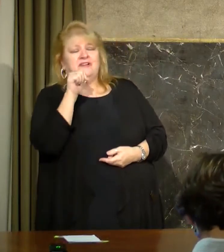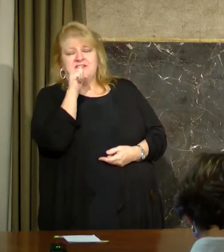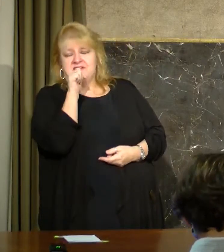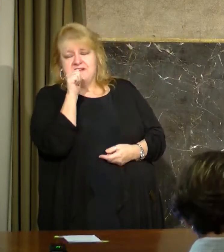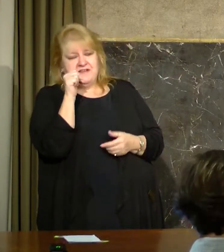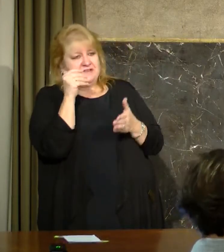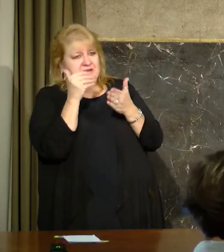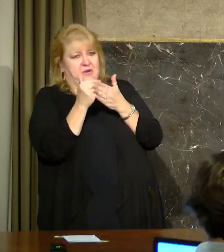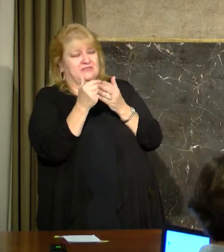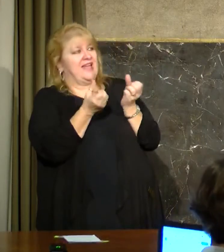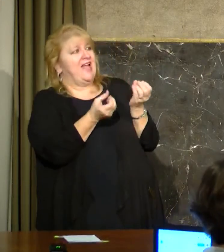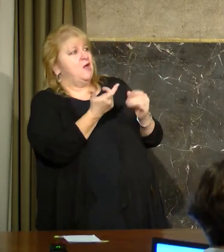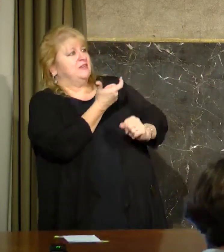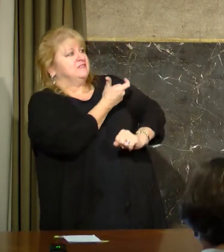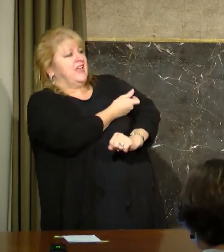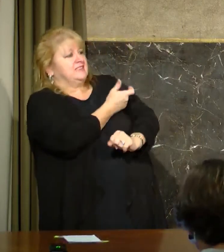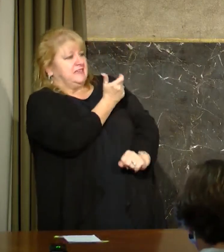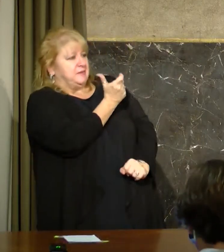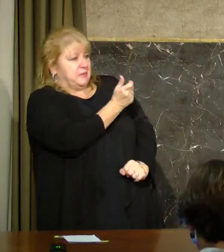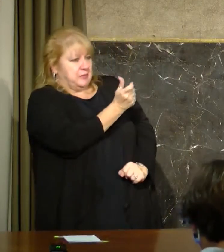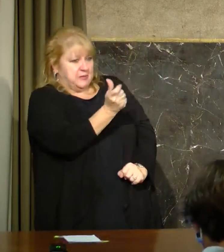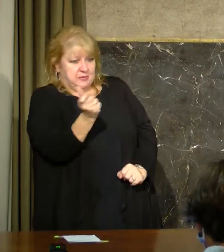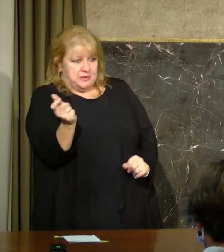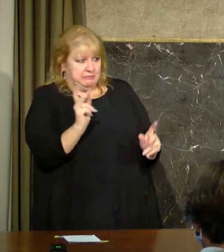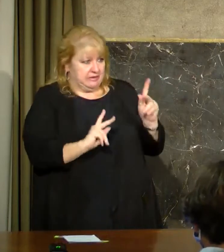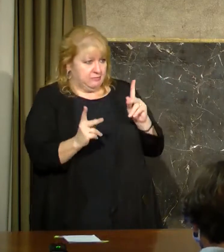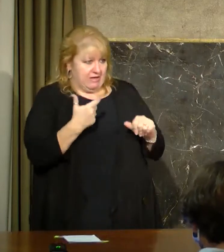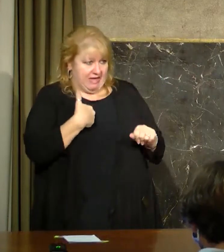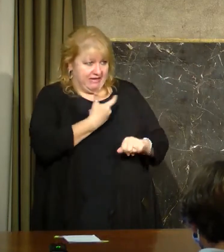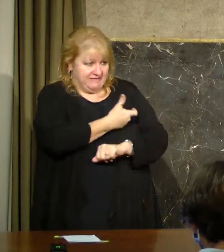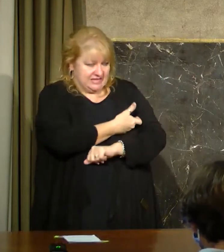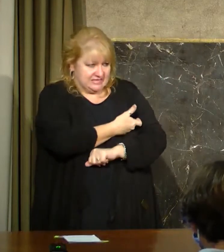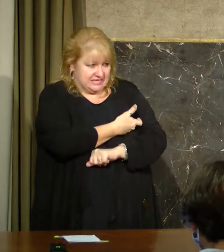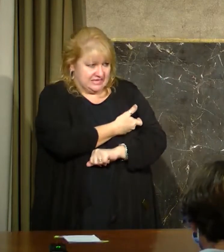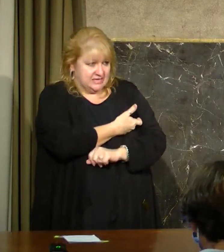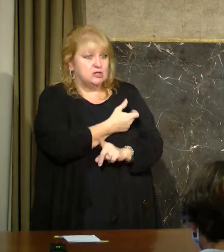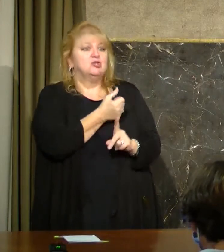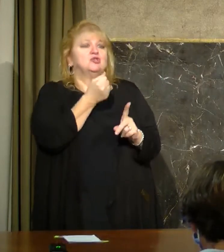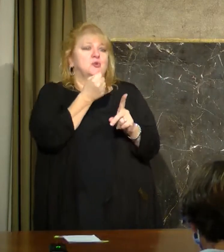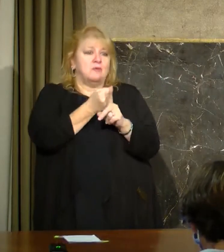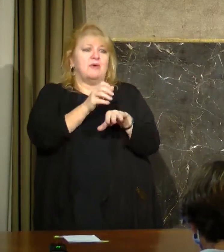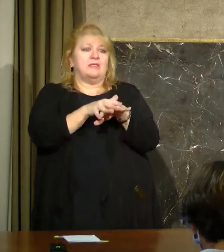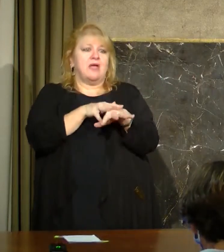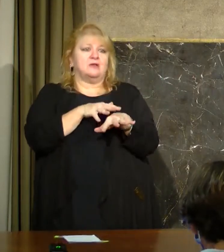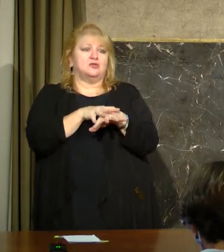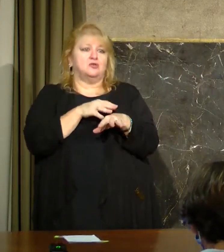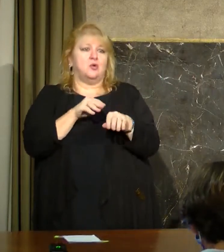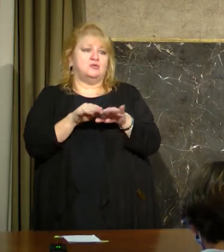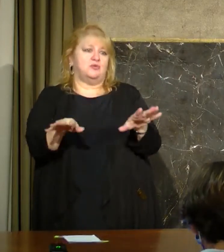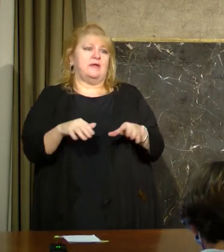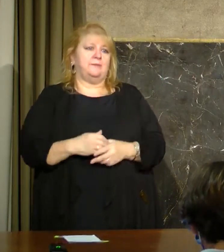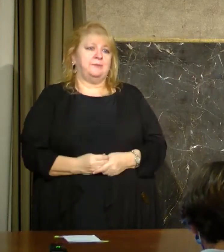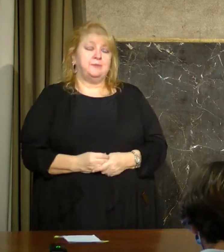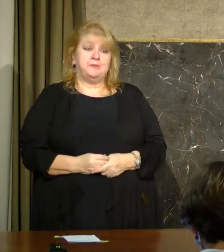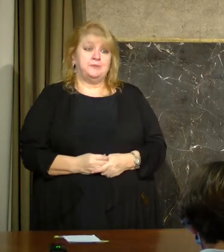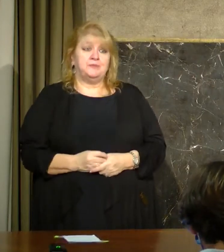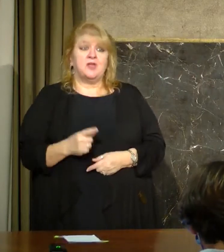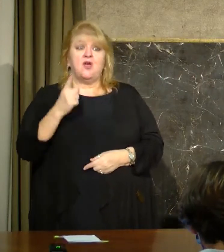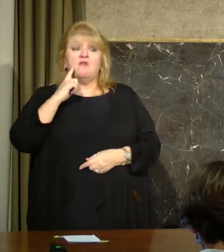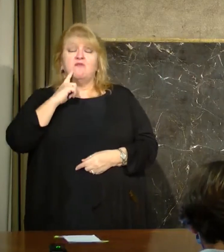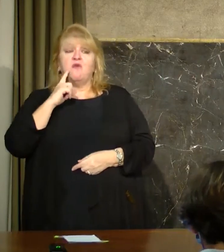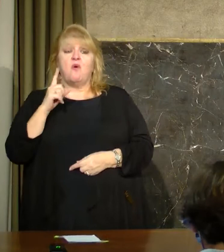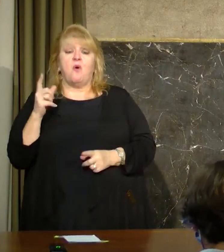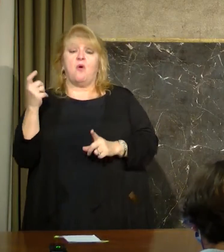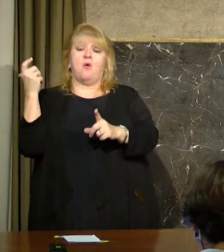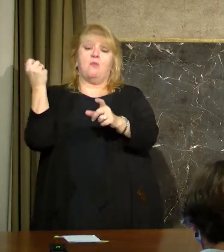coverage necessary to make a public health impact, make a very big impact on individuals. To make a public health impact, you'd have to have